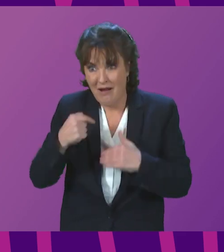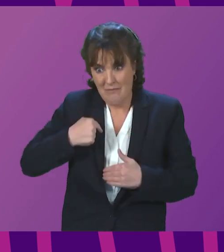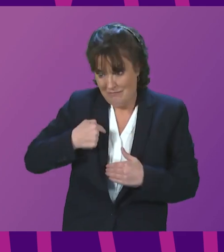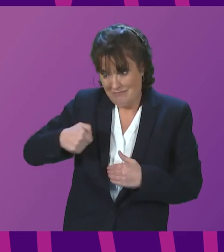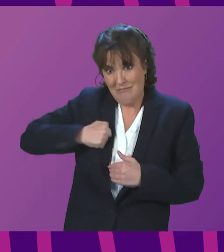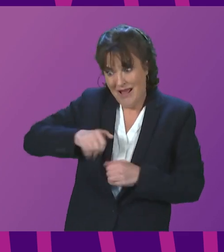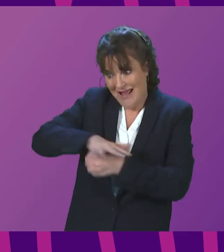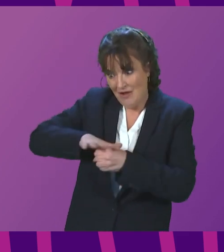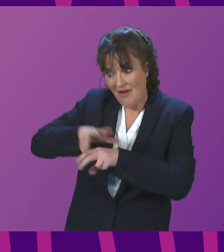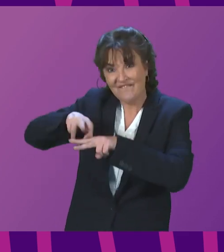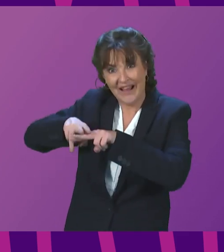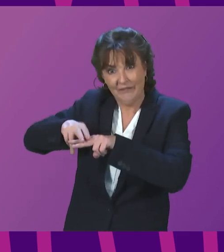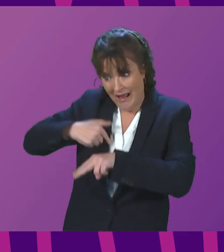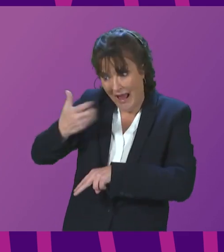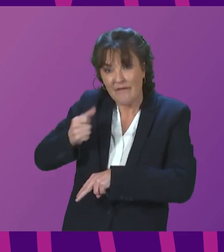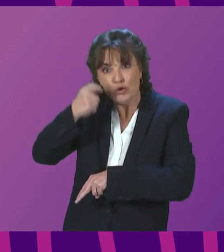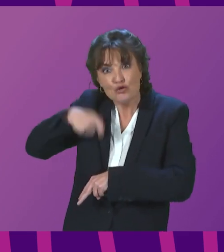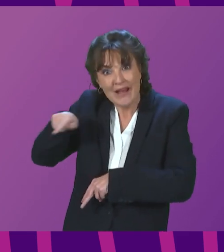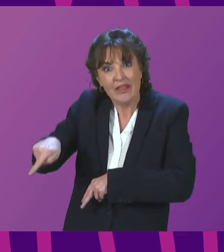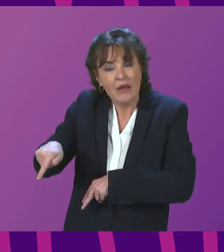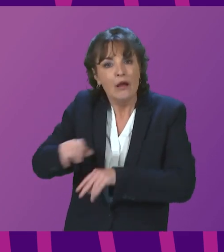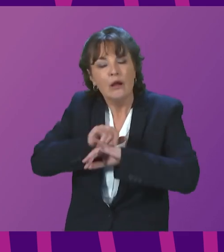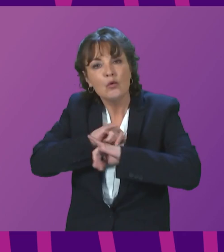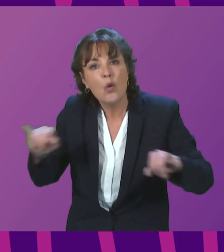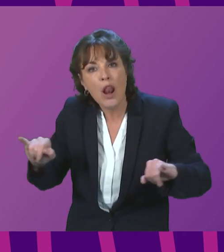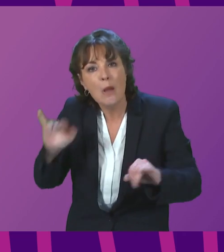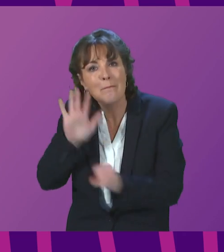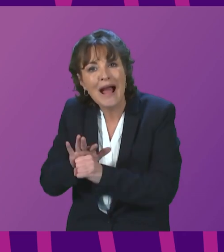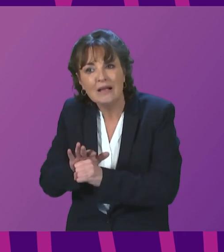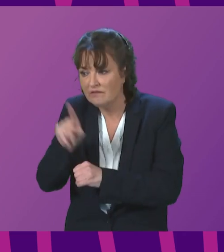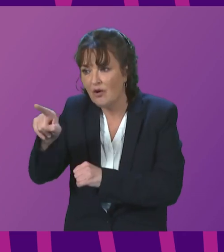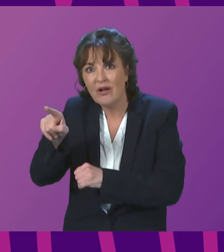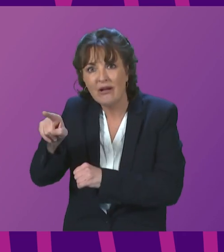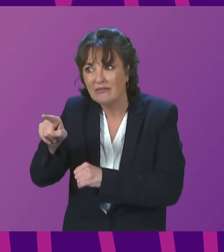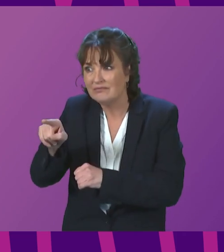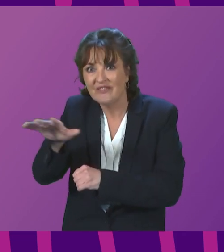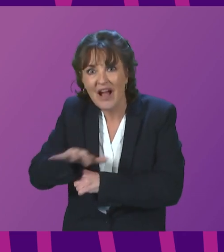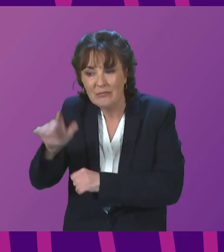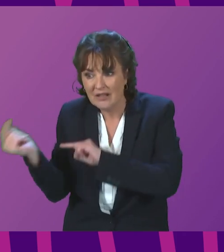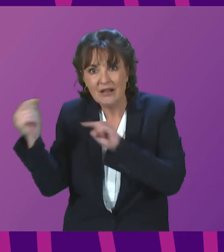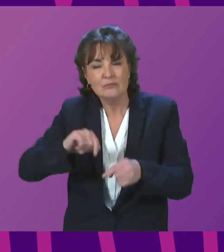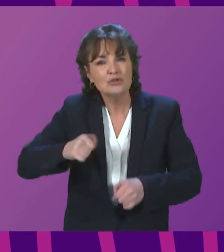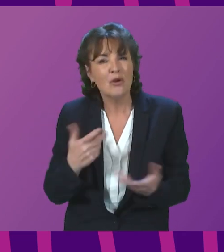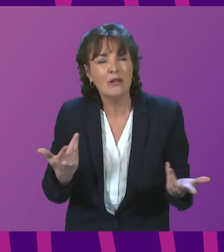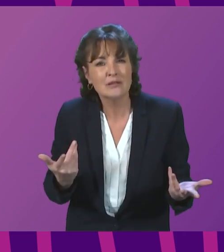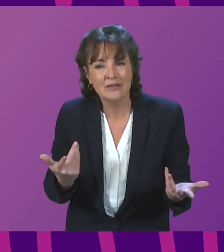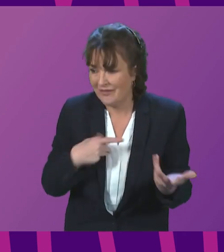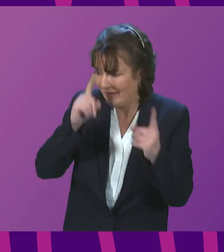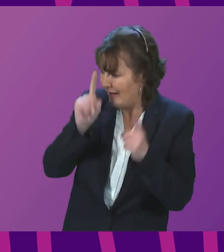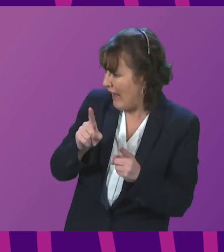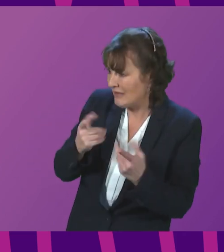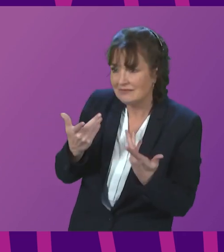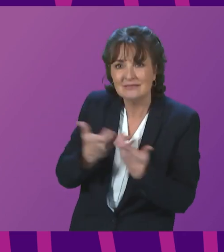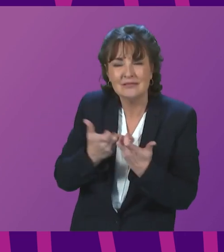members to safety and are still subject to the abhorrent no recourse to public funds conditions. can I ask the First